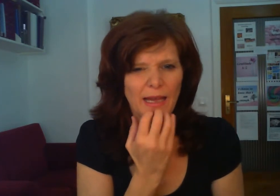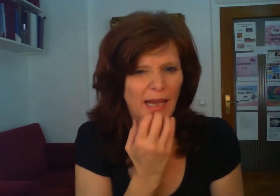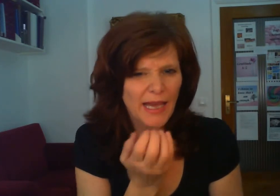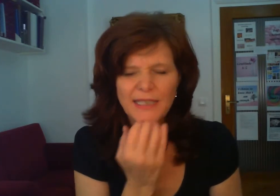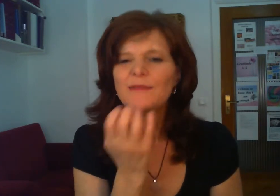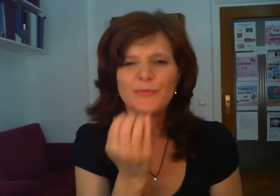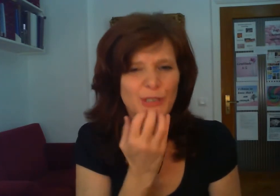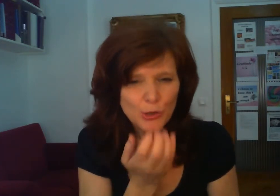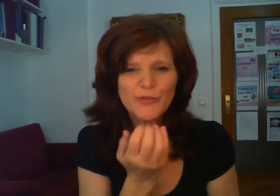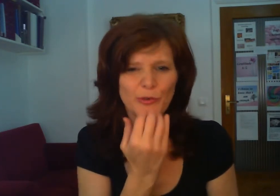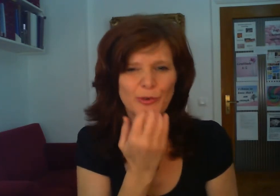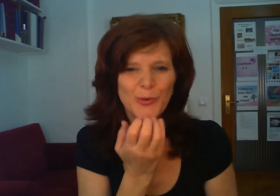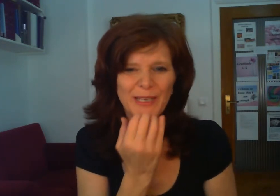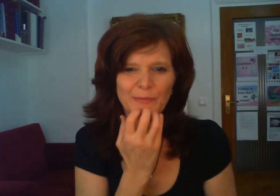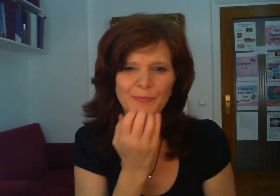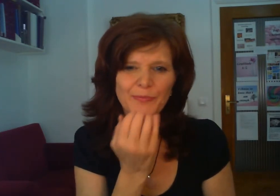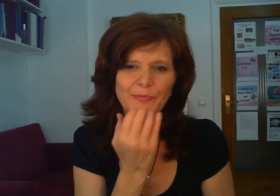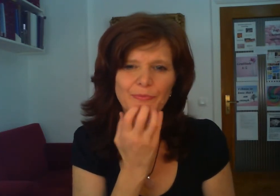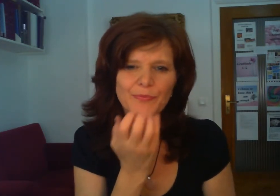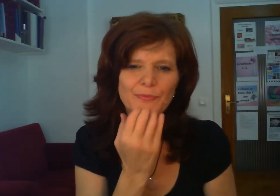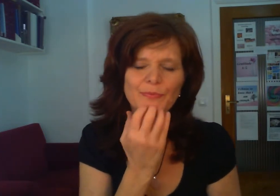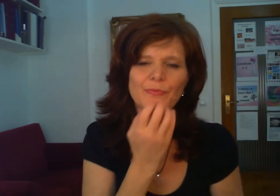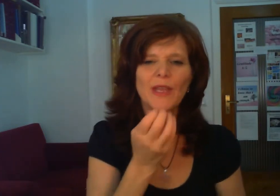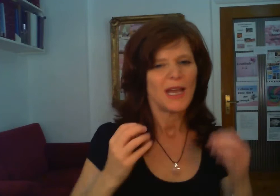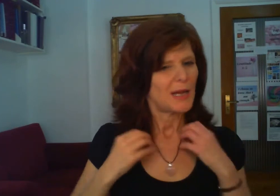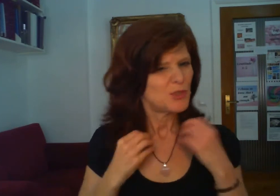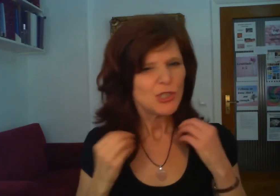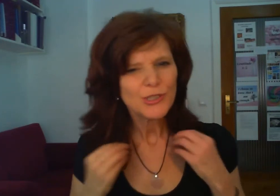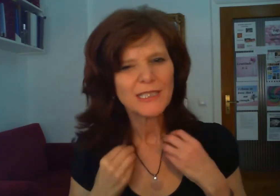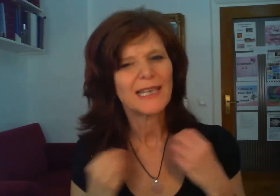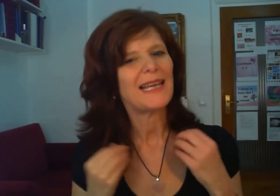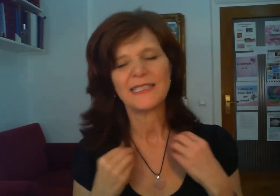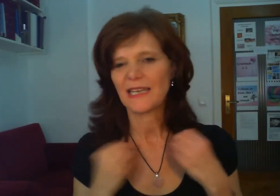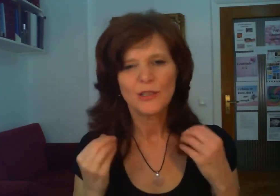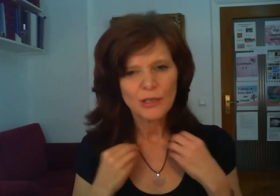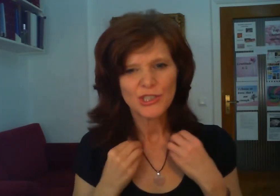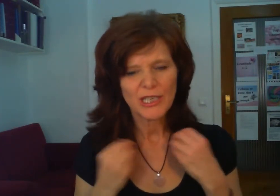and useful for me i'm choosing to let technology